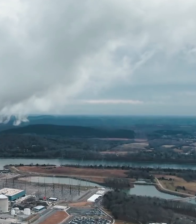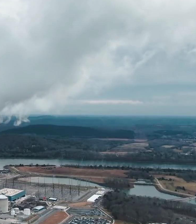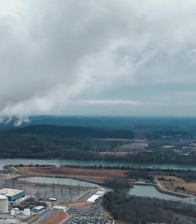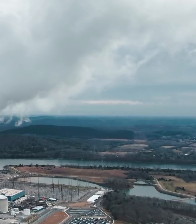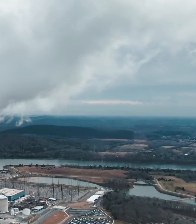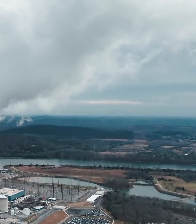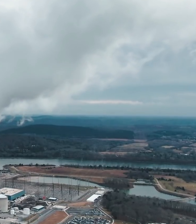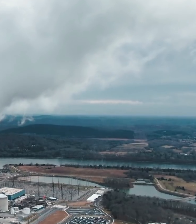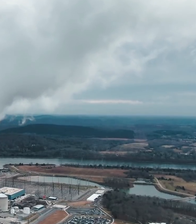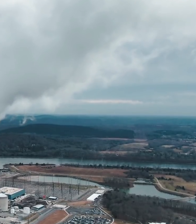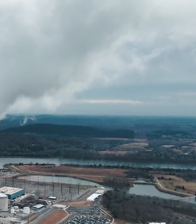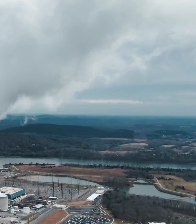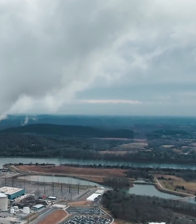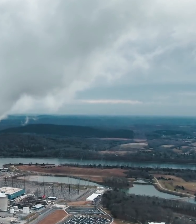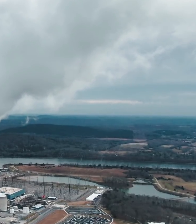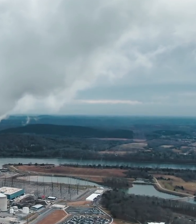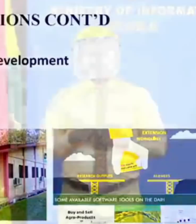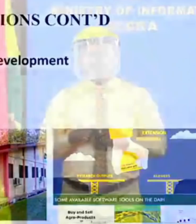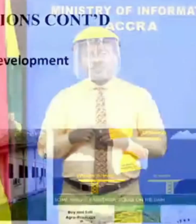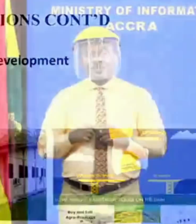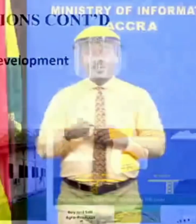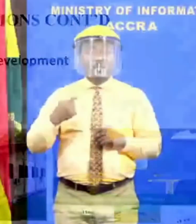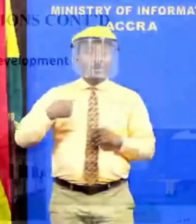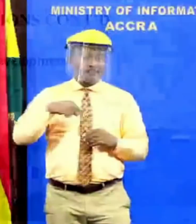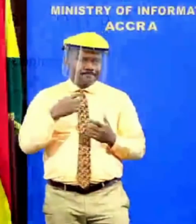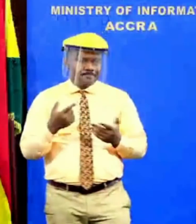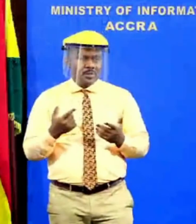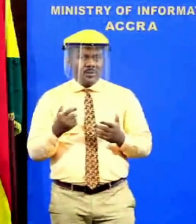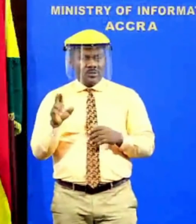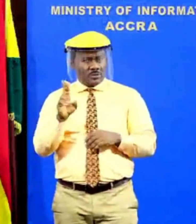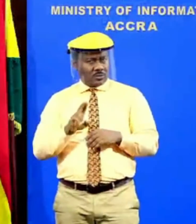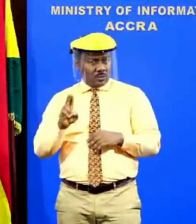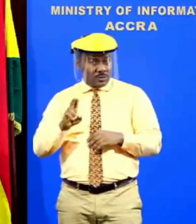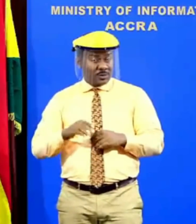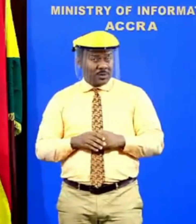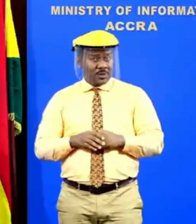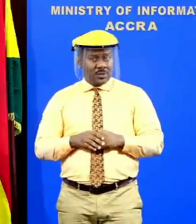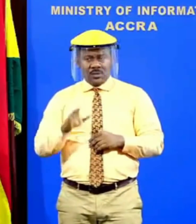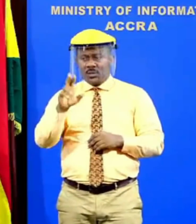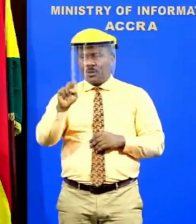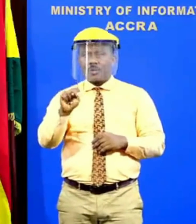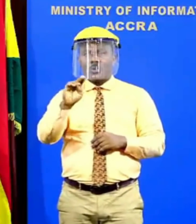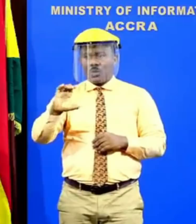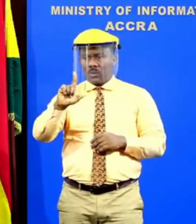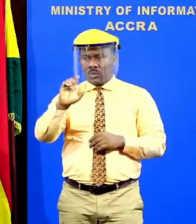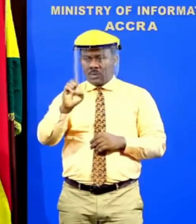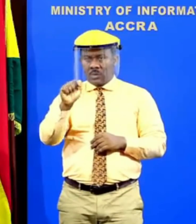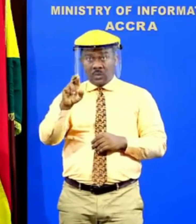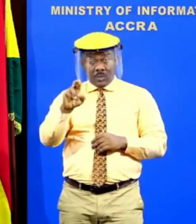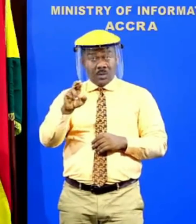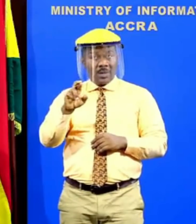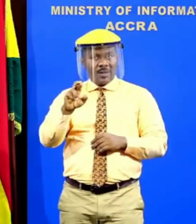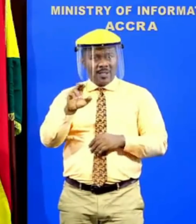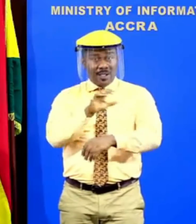Ghana, we have toyed with nuclear energy more than any country, know, except South Africa,